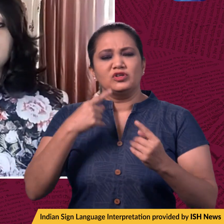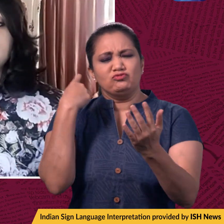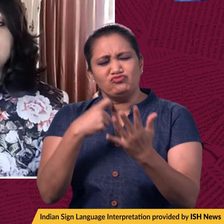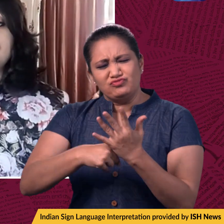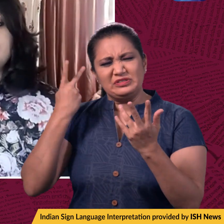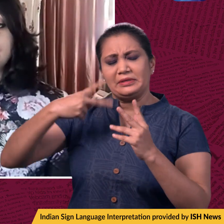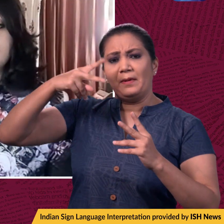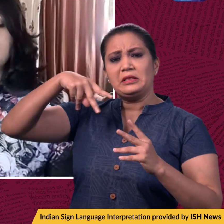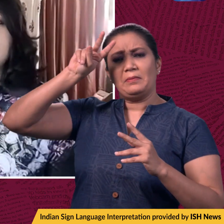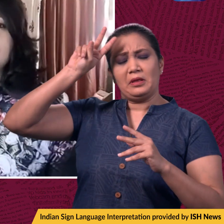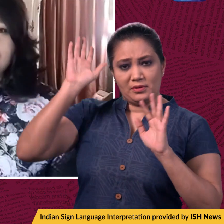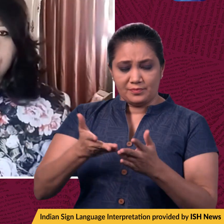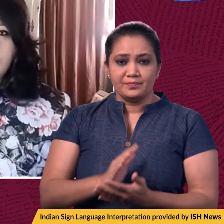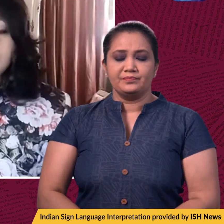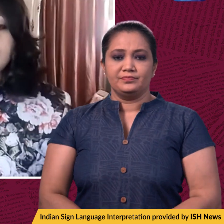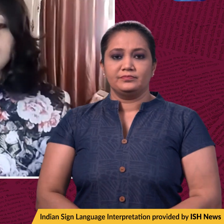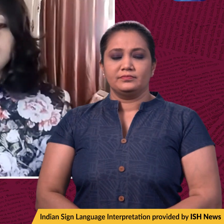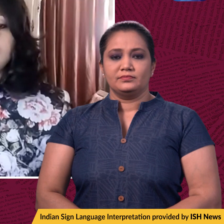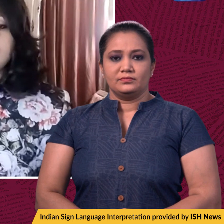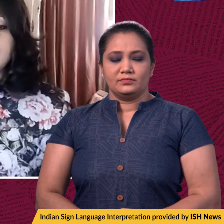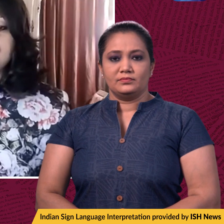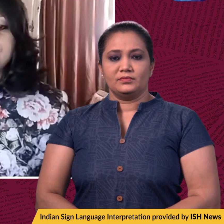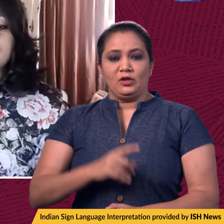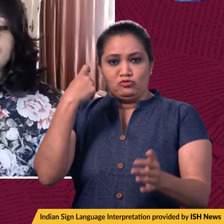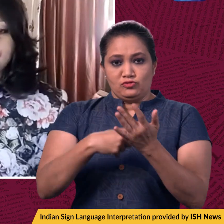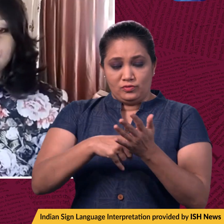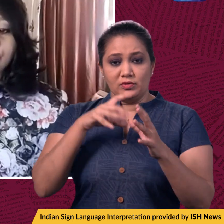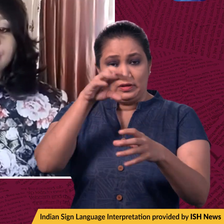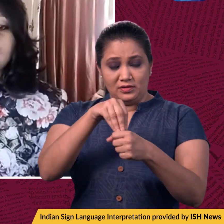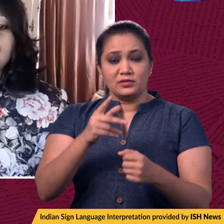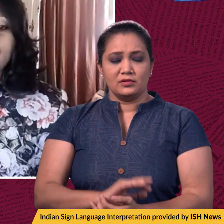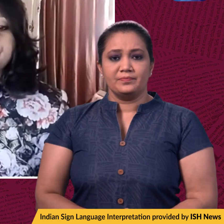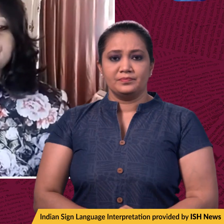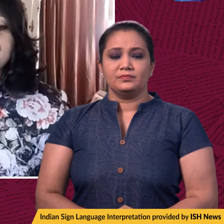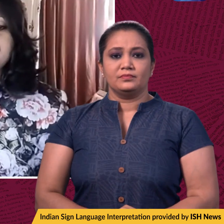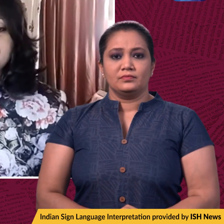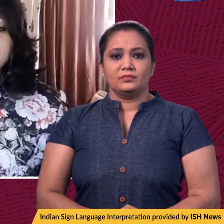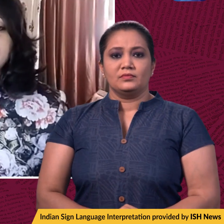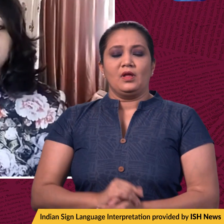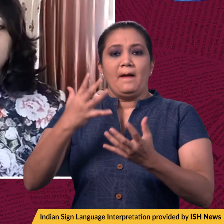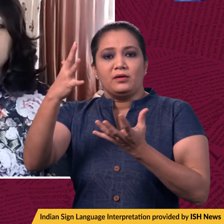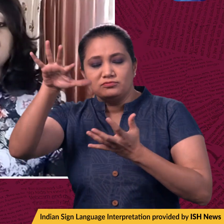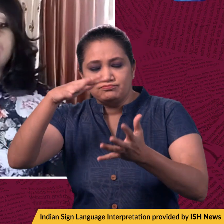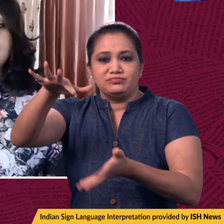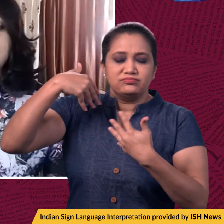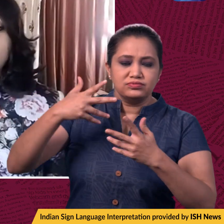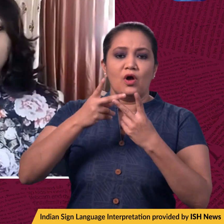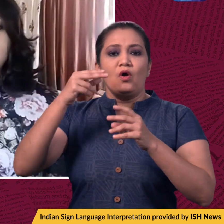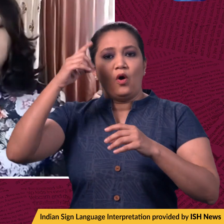over its military aggression against Ukraine sanctions, which include prohibition to purchase, import or transfer coal and